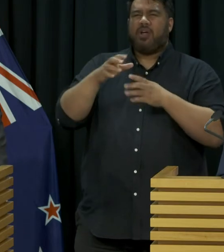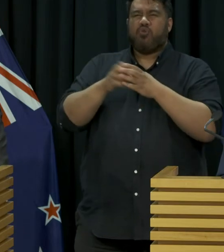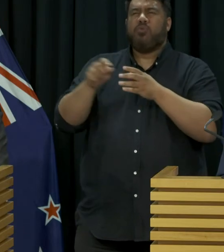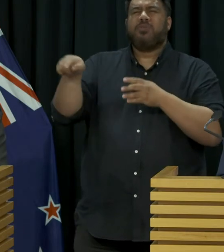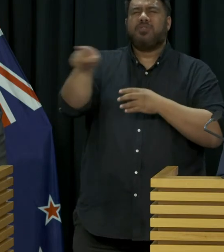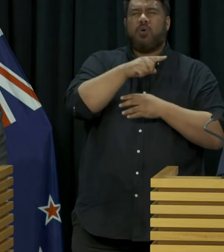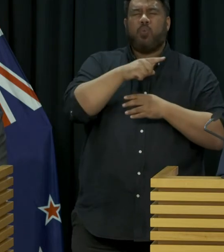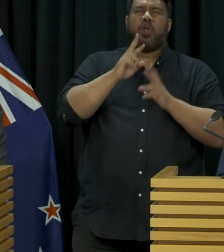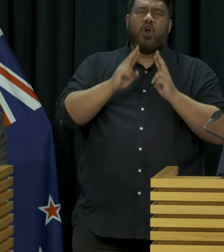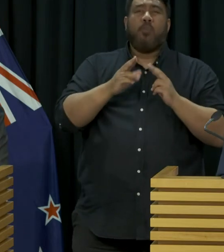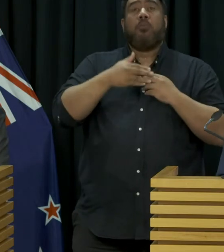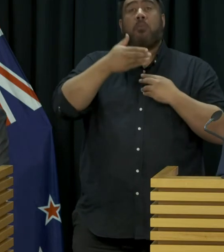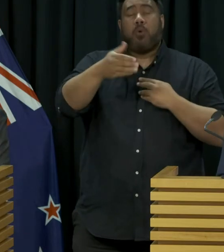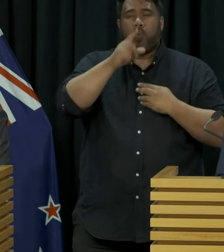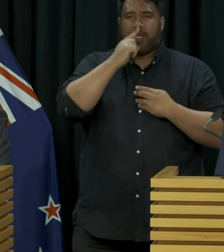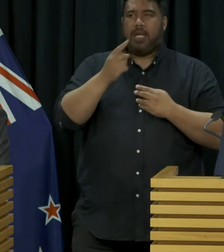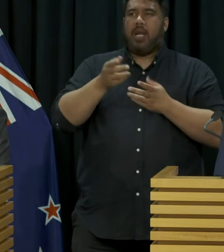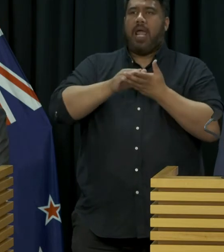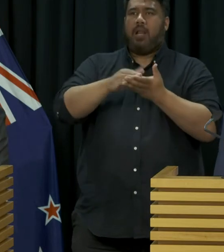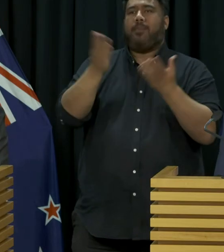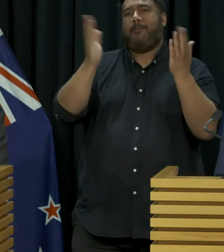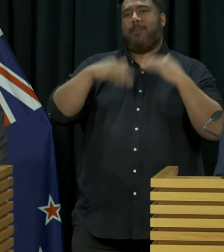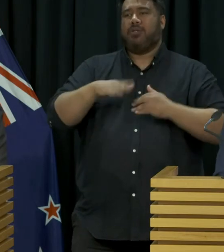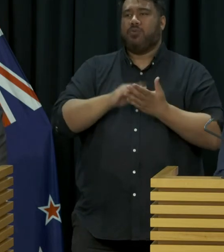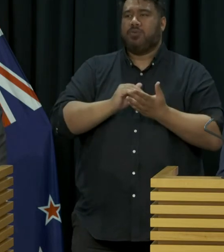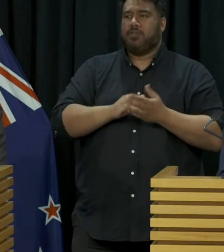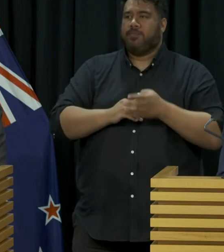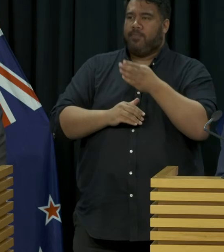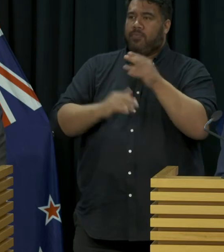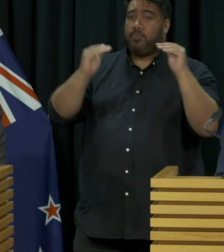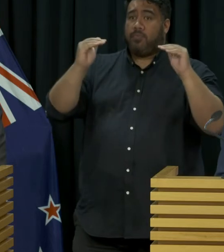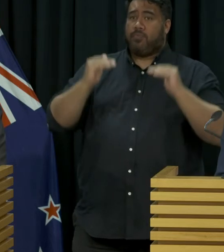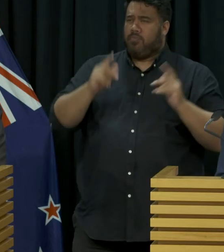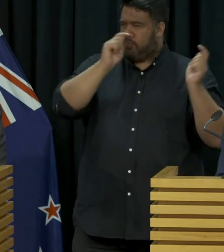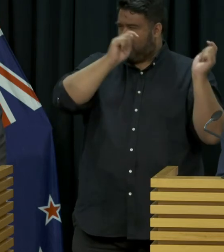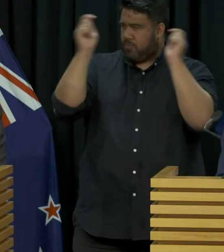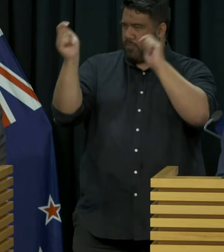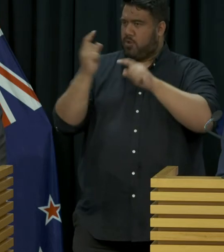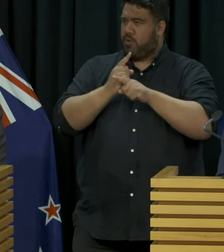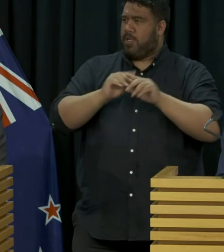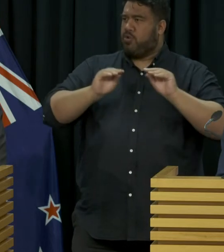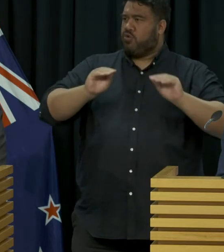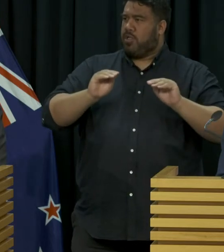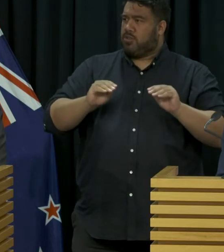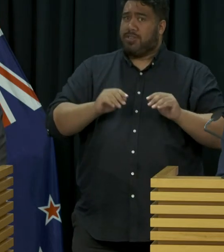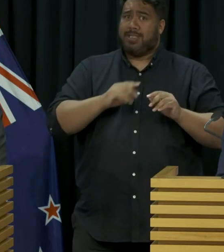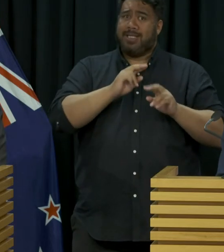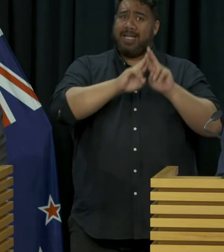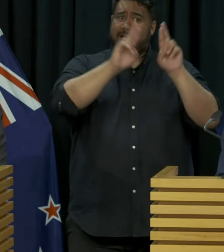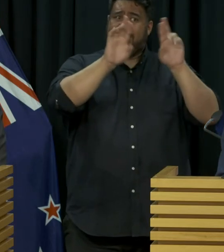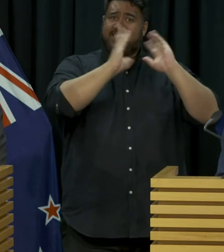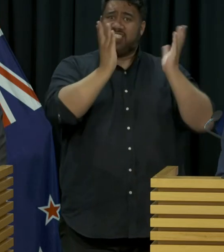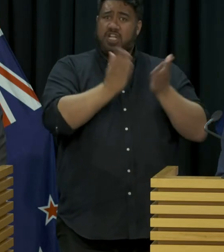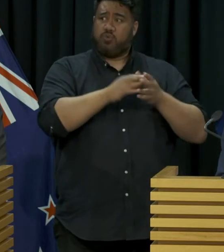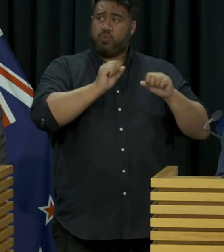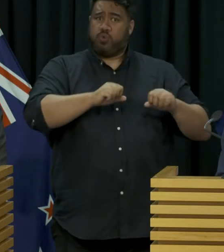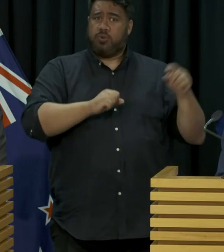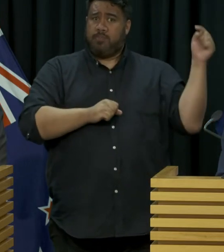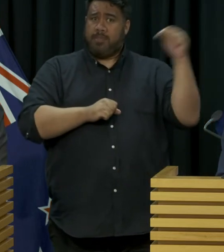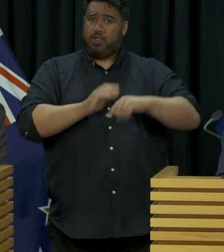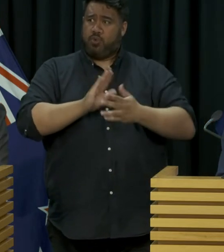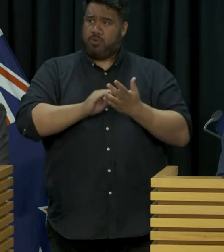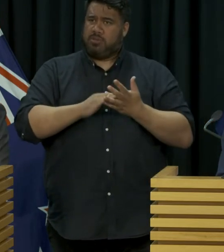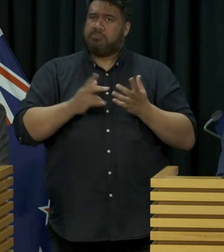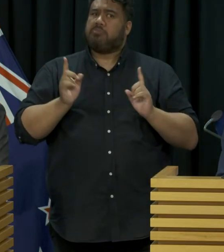that we'd be looking to make sure we're facilitating back. With your education hat on that, talking about international students, where are things at with that